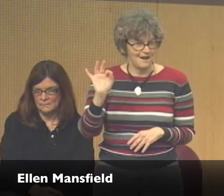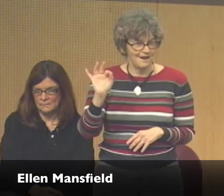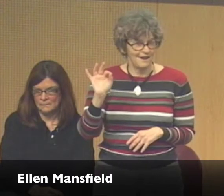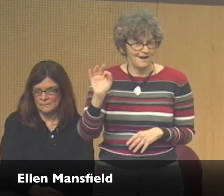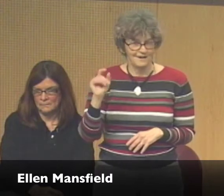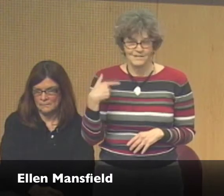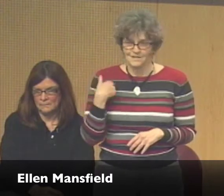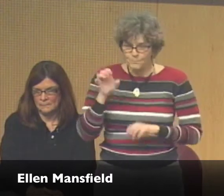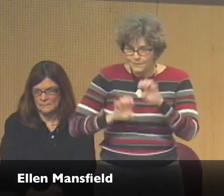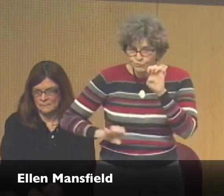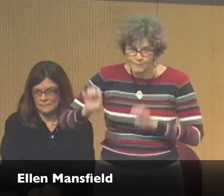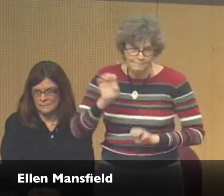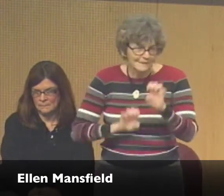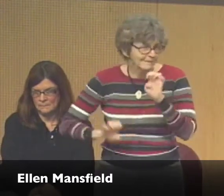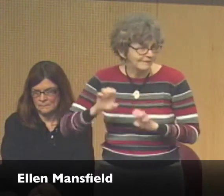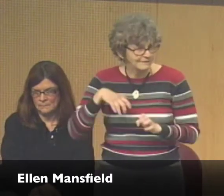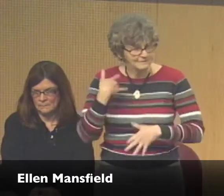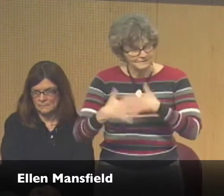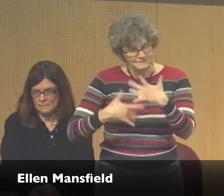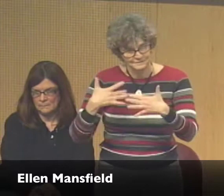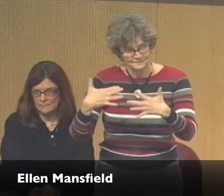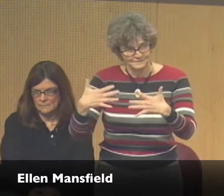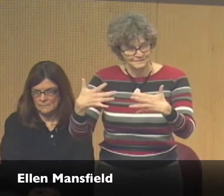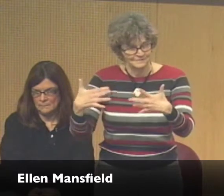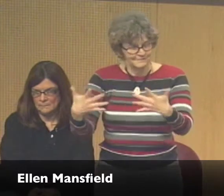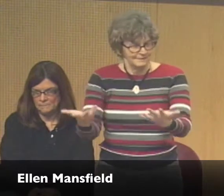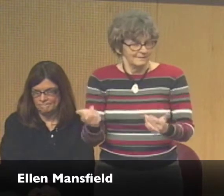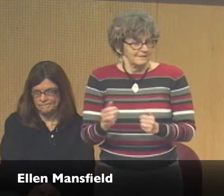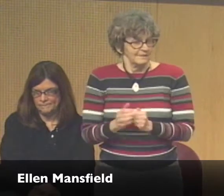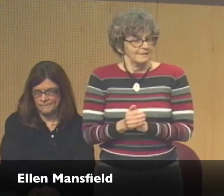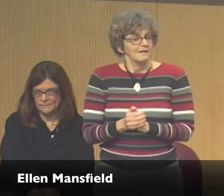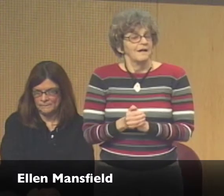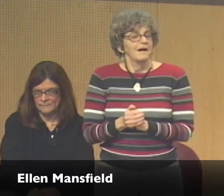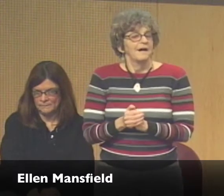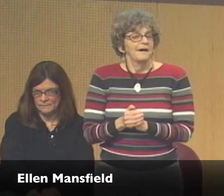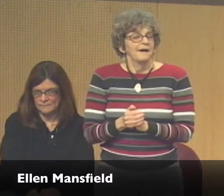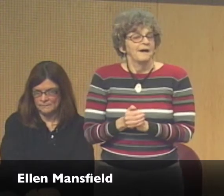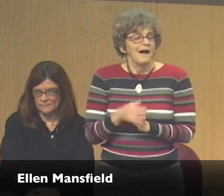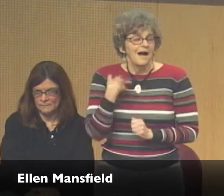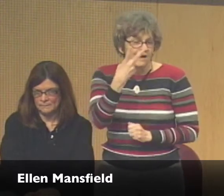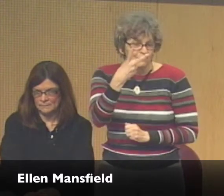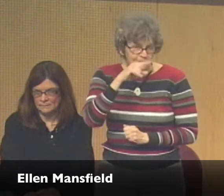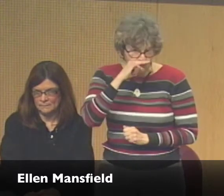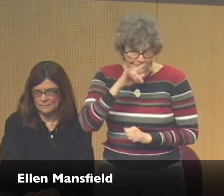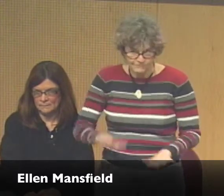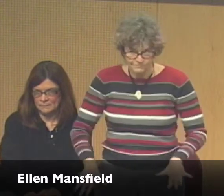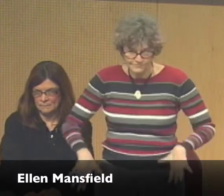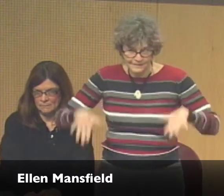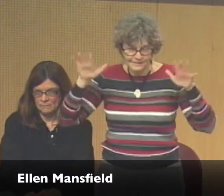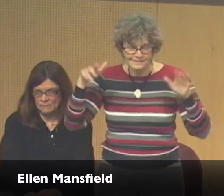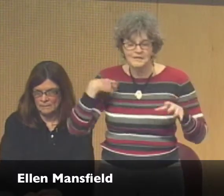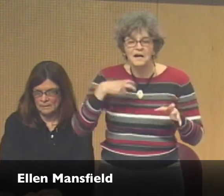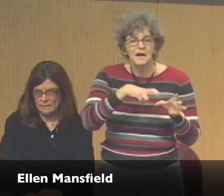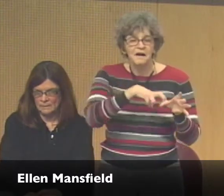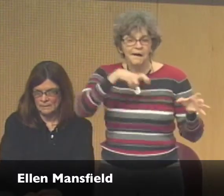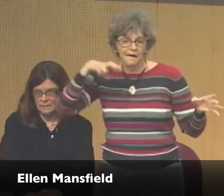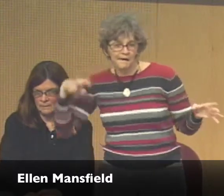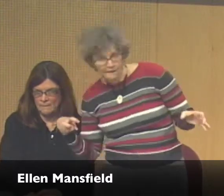And 1989 is when Deafia really got going. Of course, as you know, in all the experimentation that occurred at that time, I have two grown children.